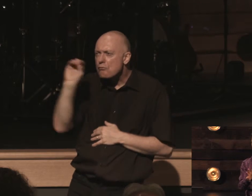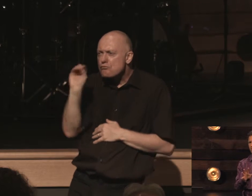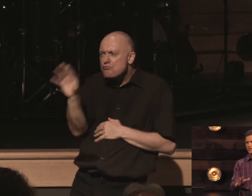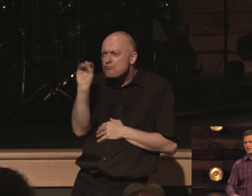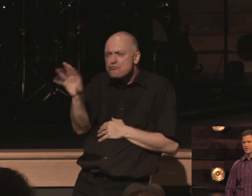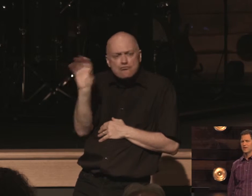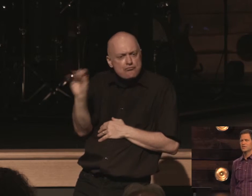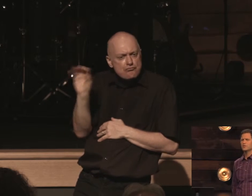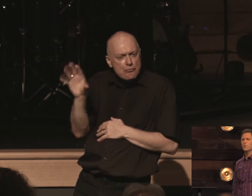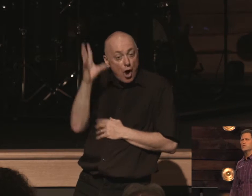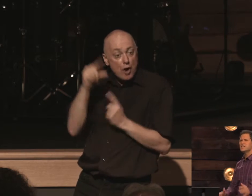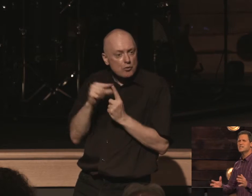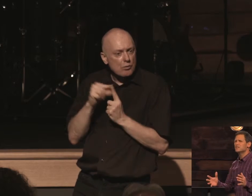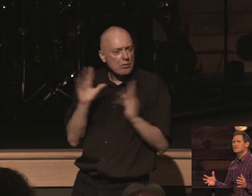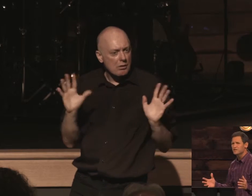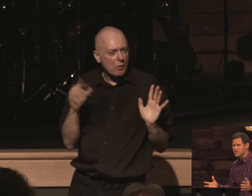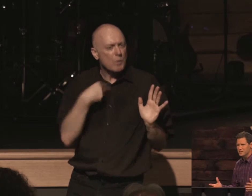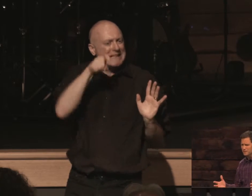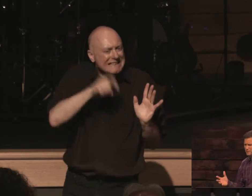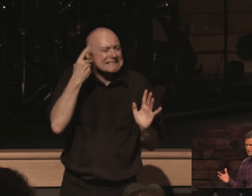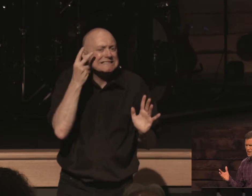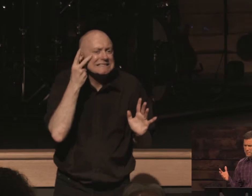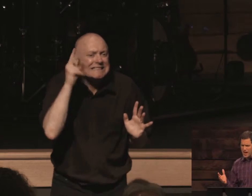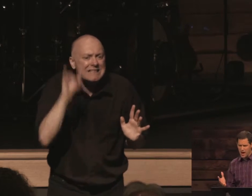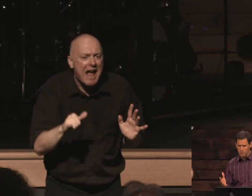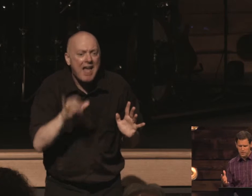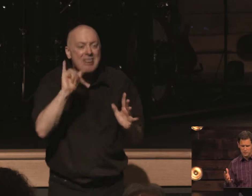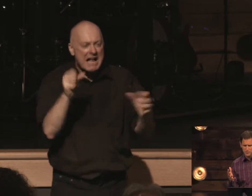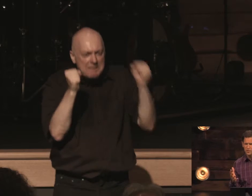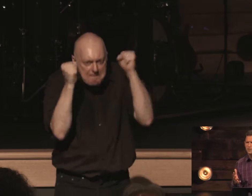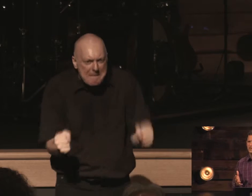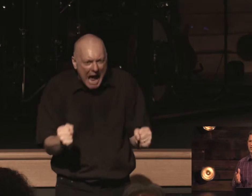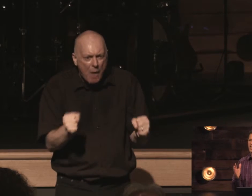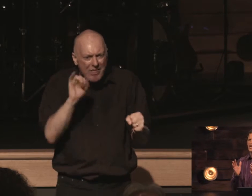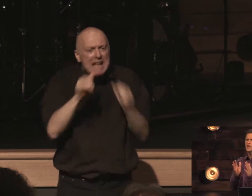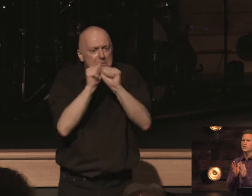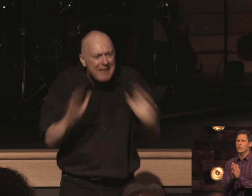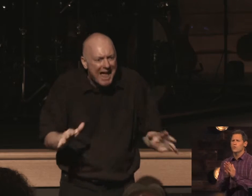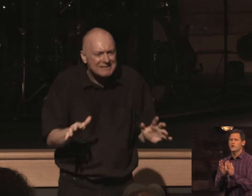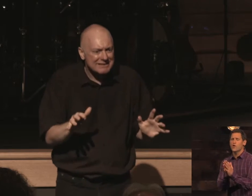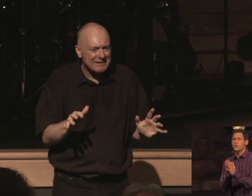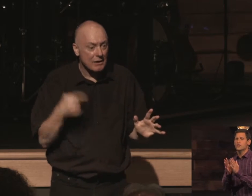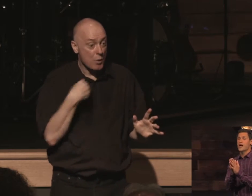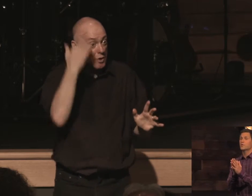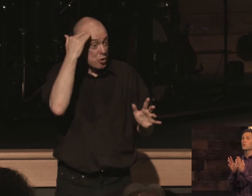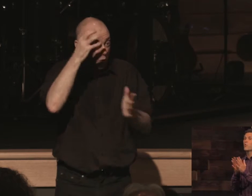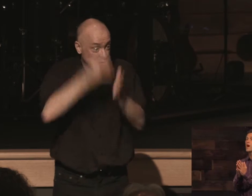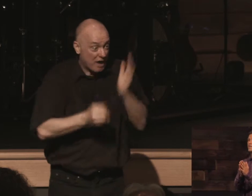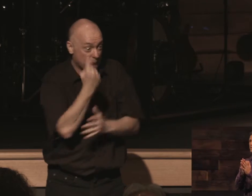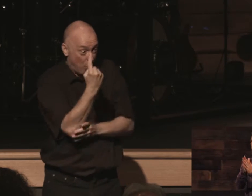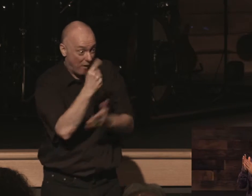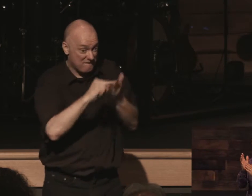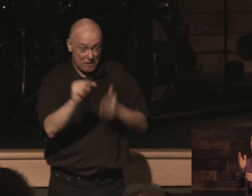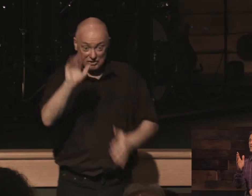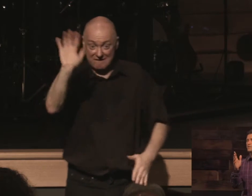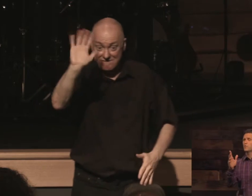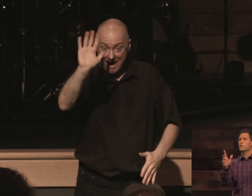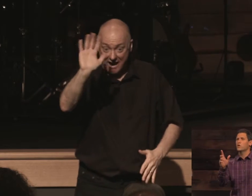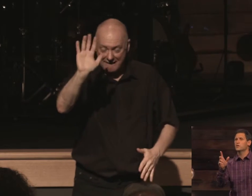and this is what we need to see this is the power this is the blessing here's what we know in chapter 1 verse 5 as well we know